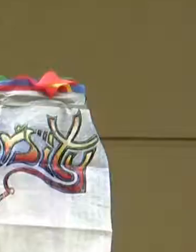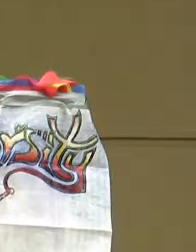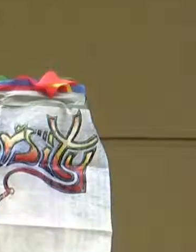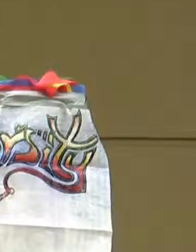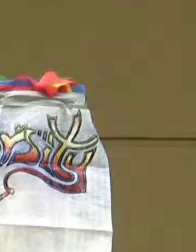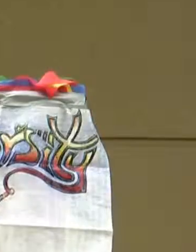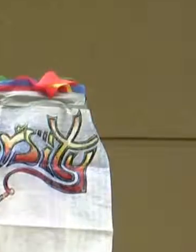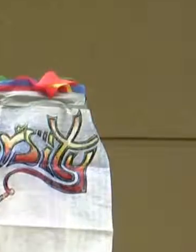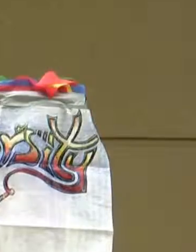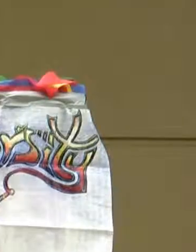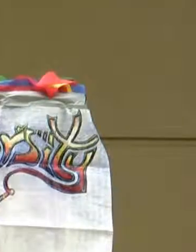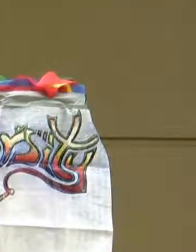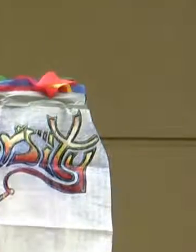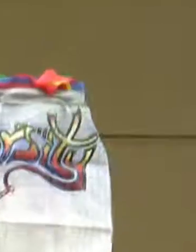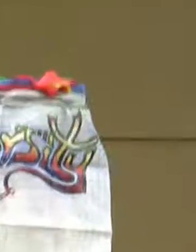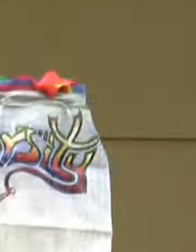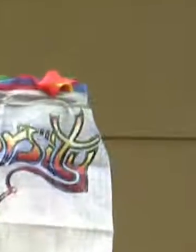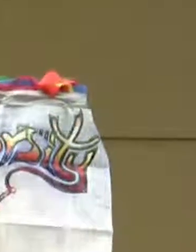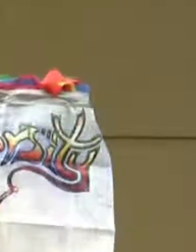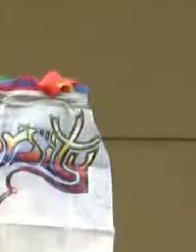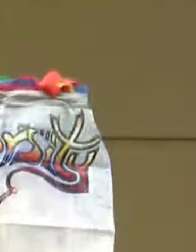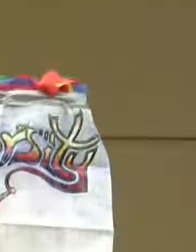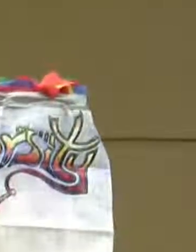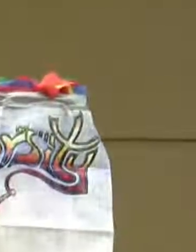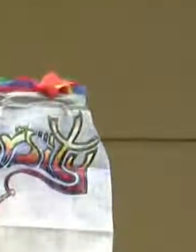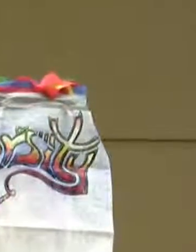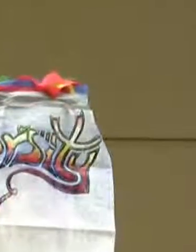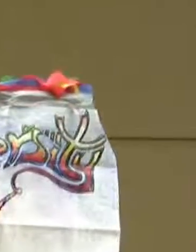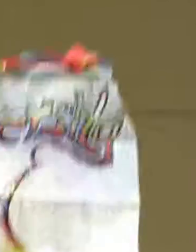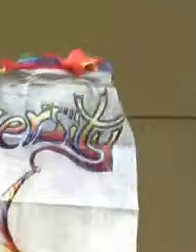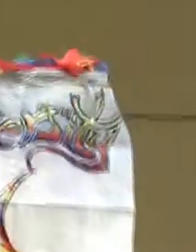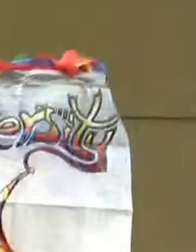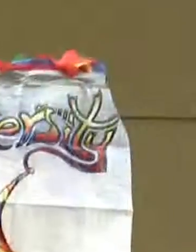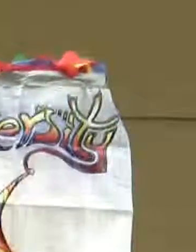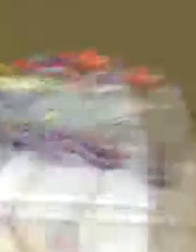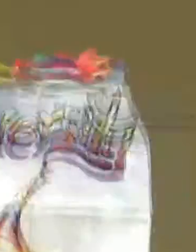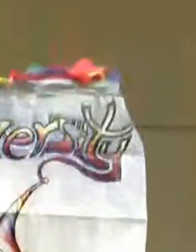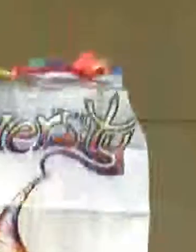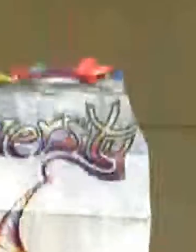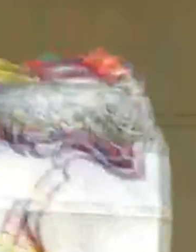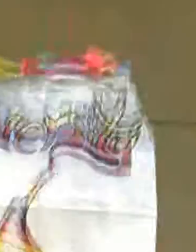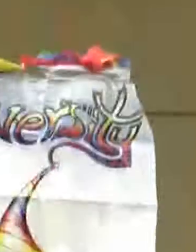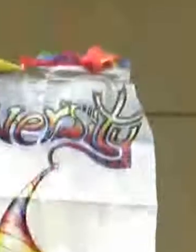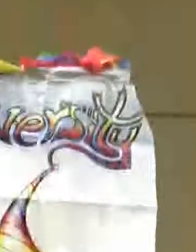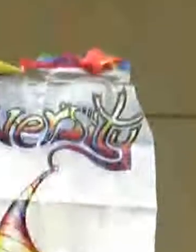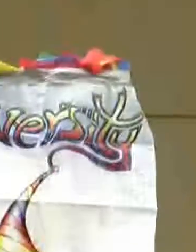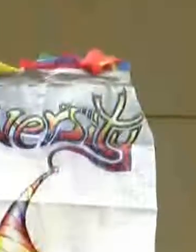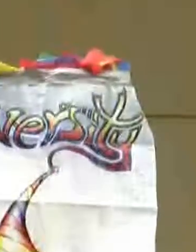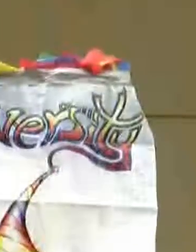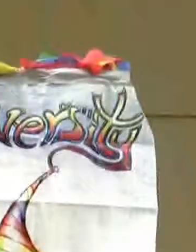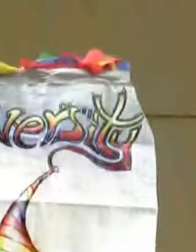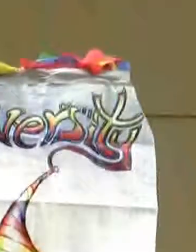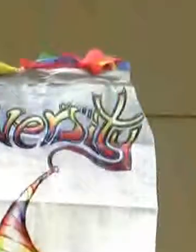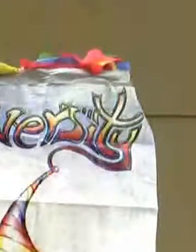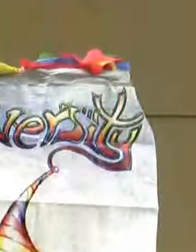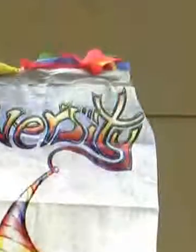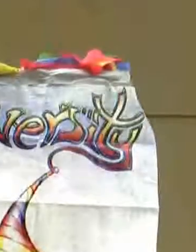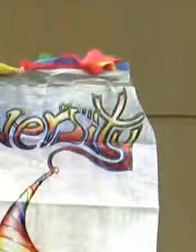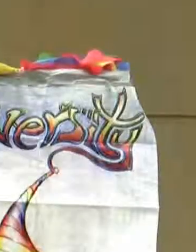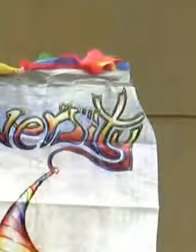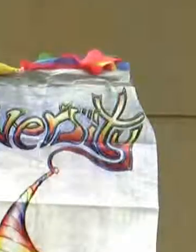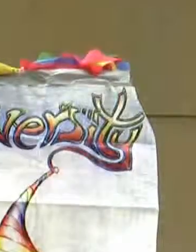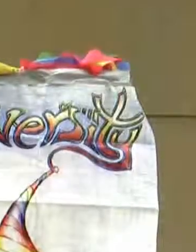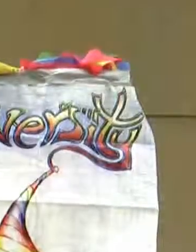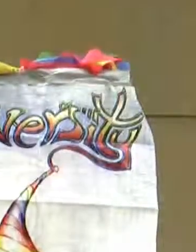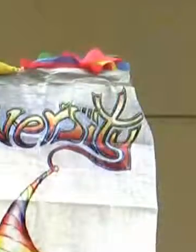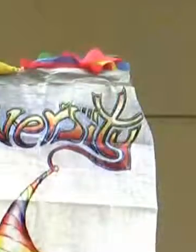and I wasn't even a part of the diversity club. Actually, my mom was a part of